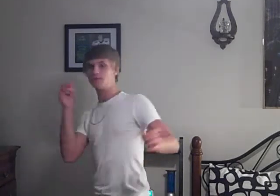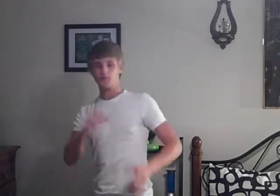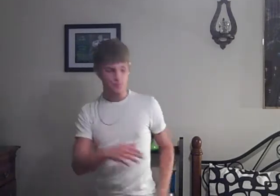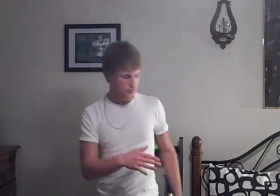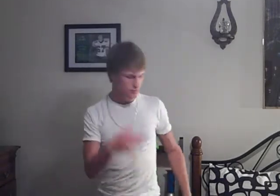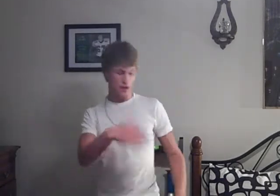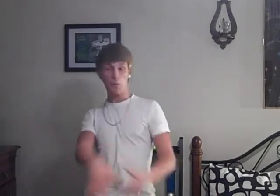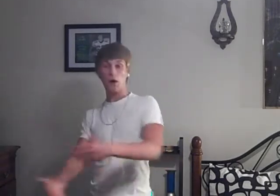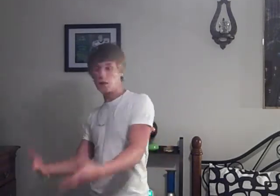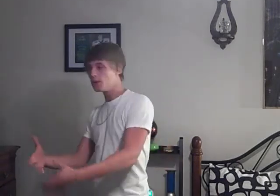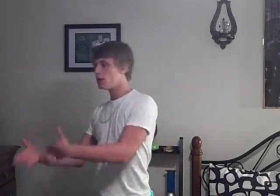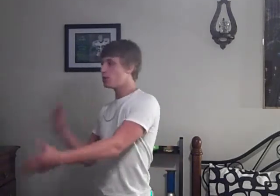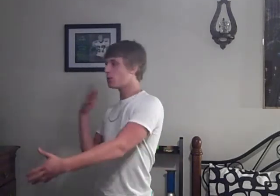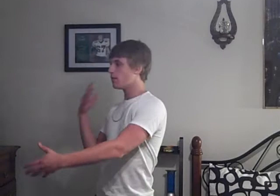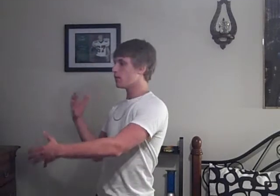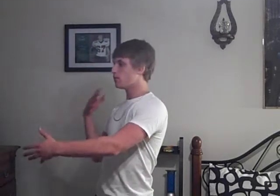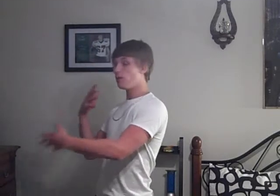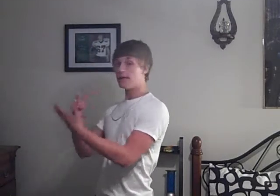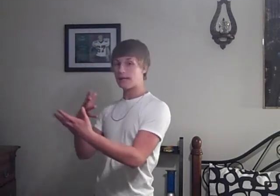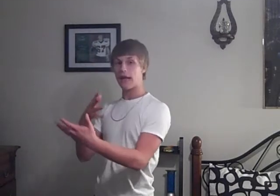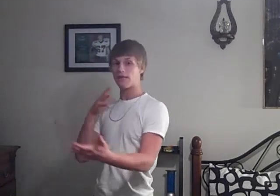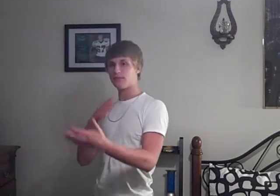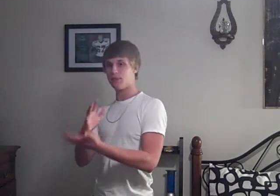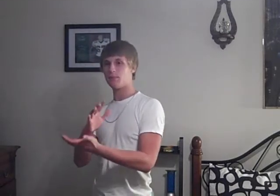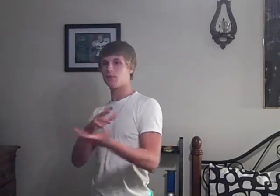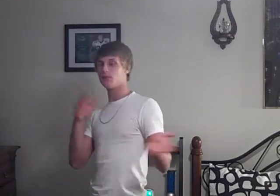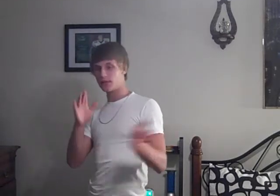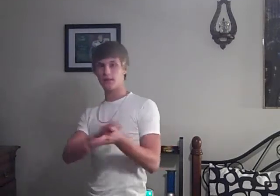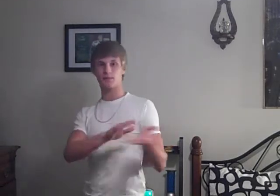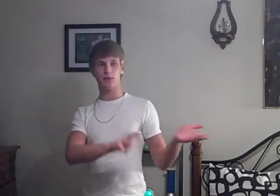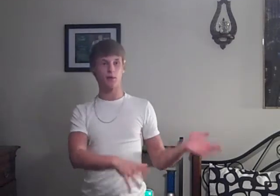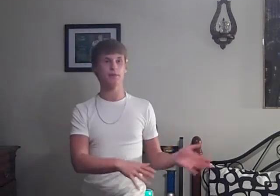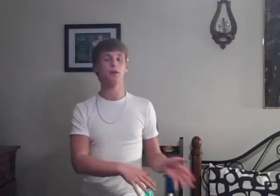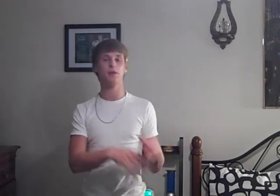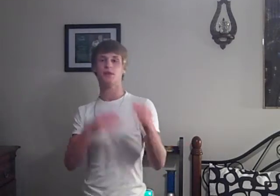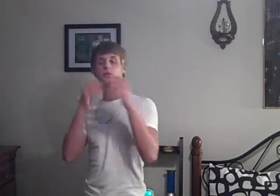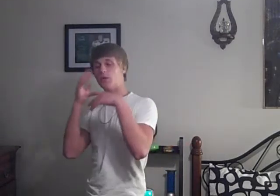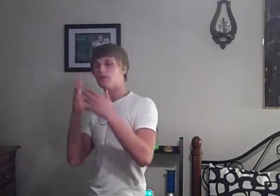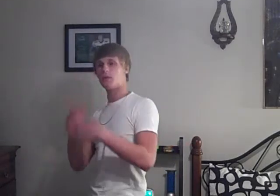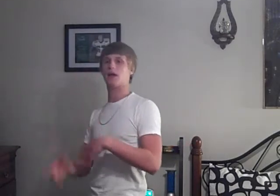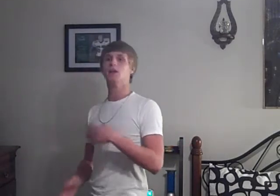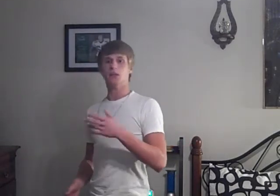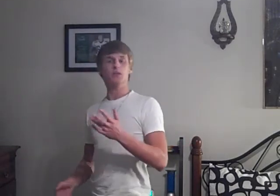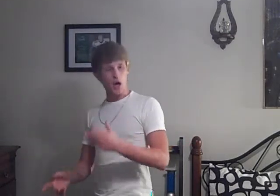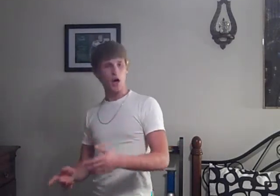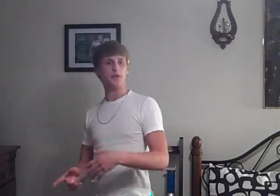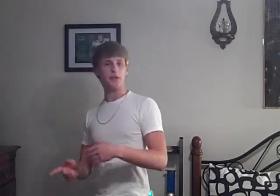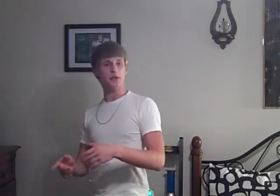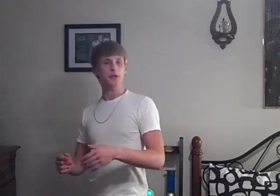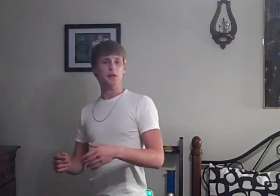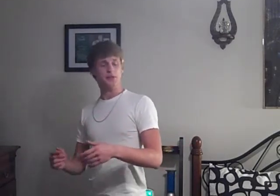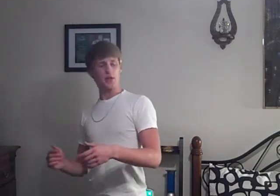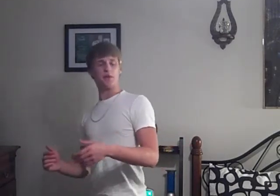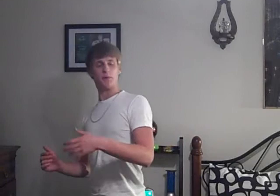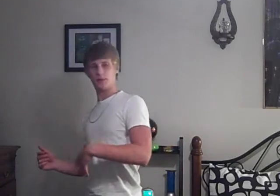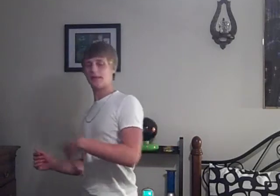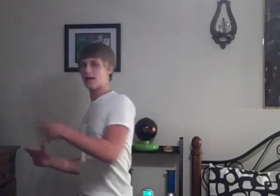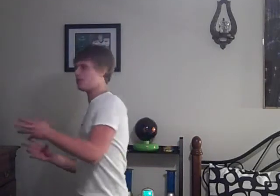while you're looking at these people Looking for your relative You give them that nod Like Sorry for looking at